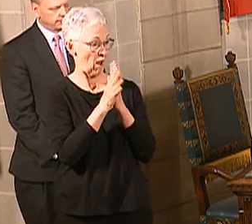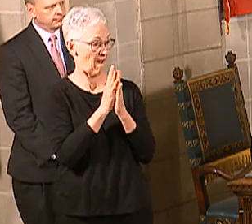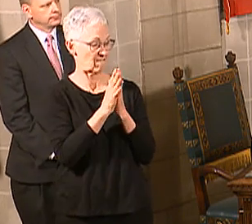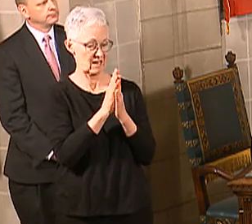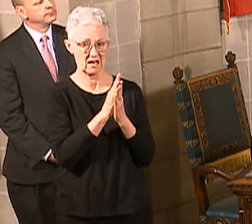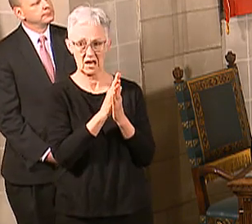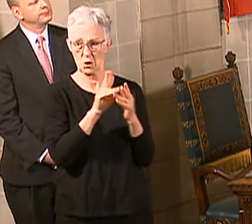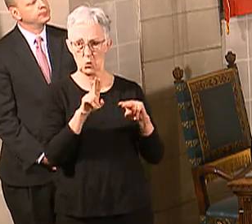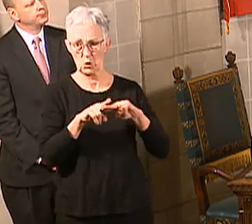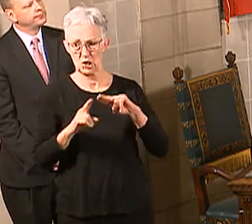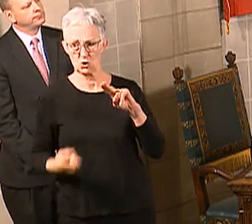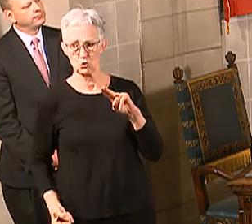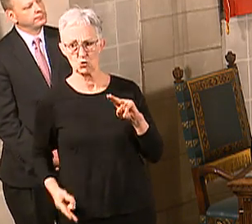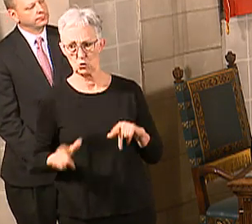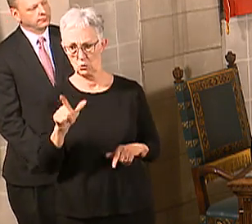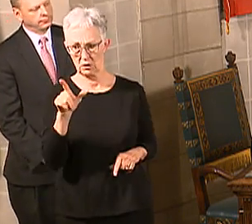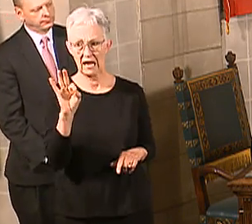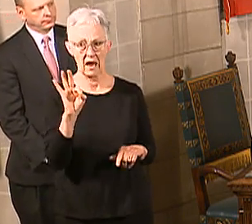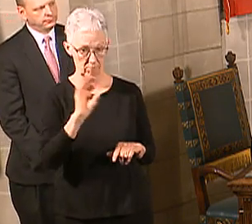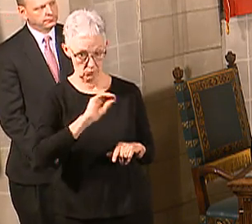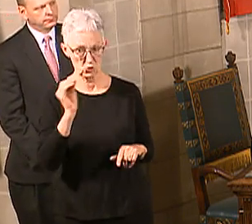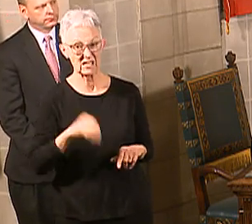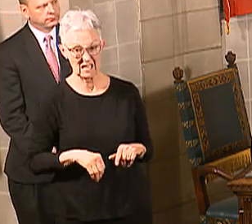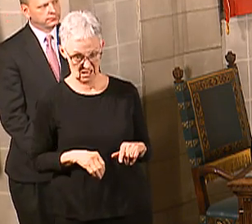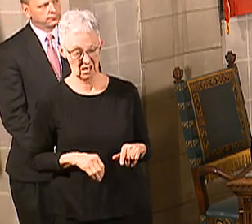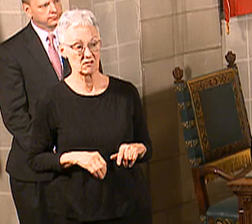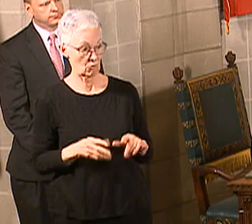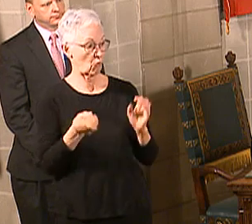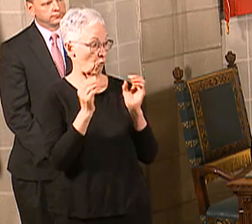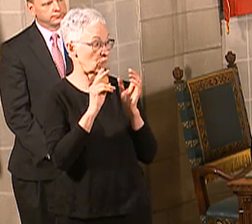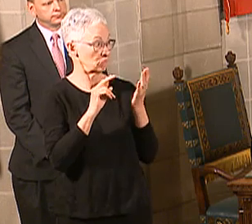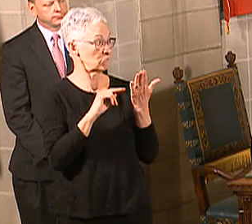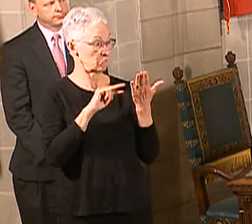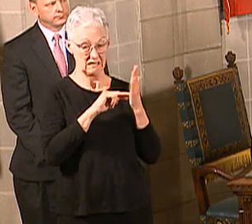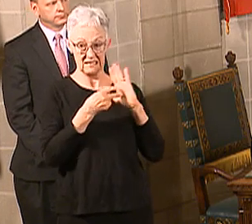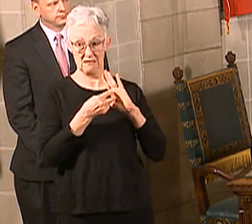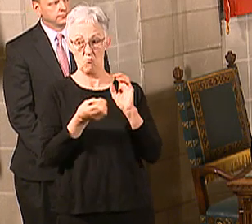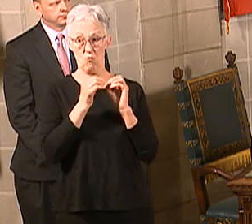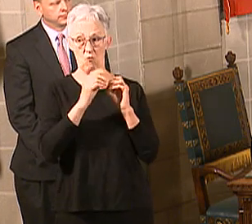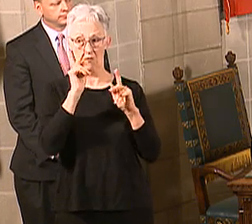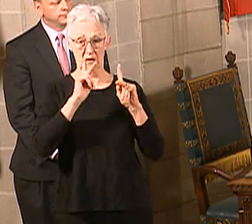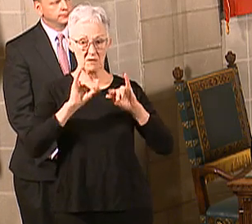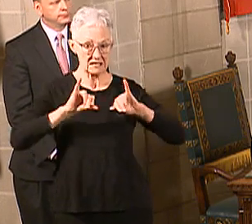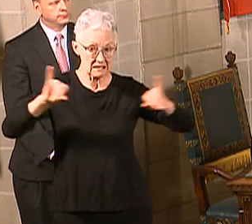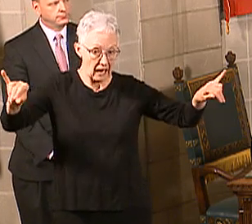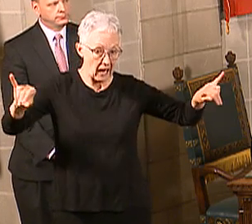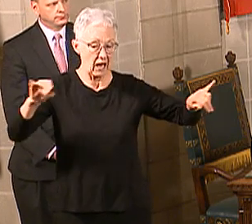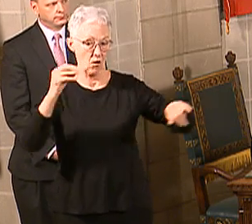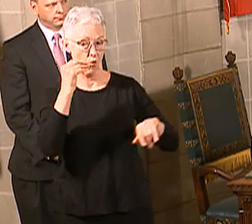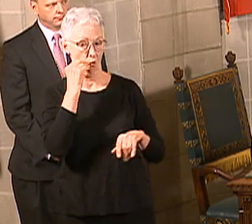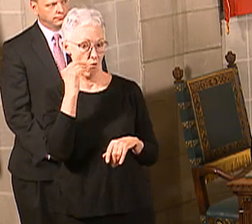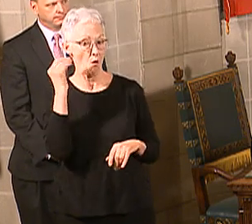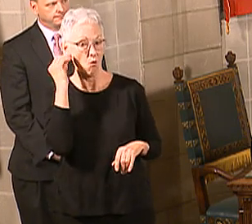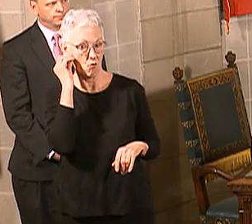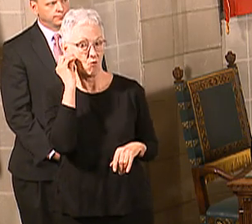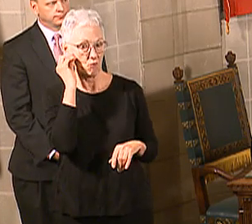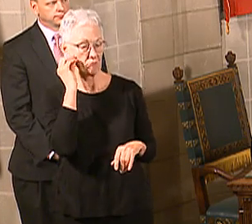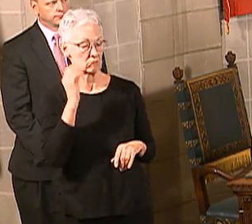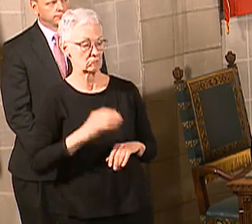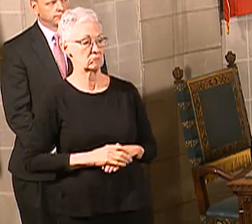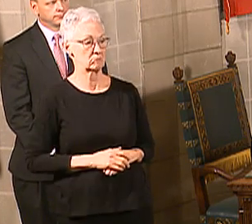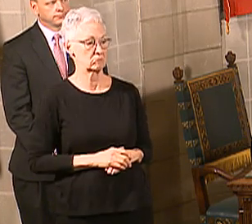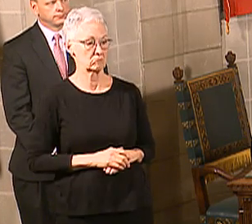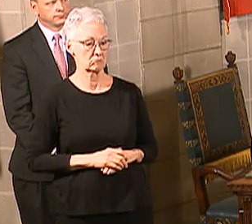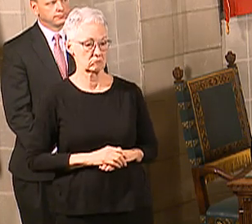who are reducing their travel, staying at home. It is showing up in the numbers that we have from the Department of Transportation with regard to road traffic.